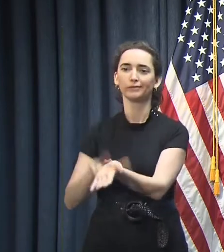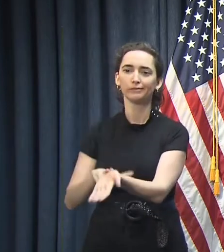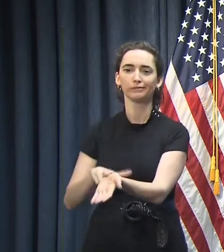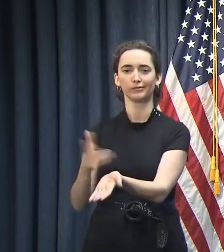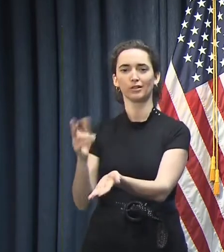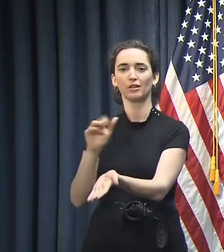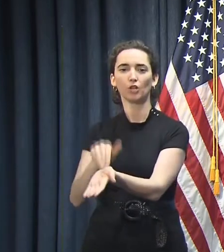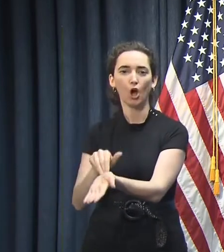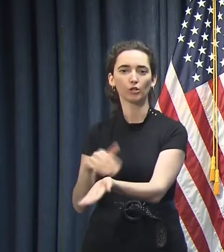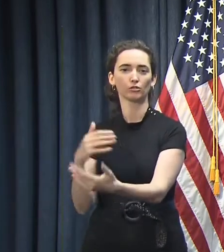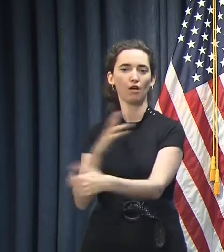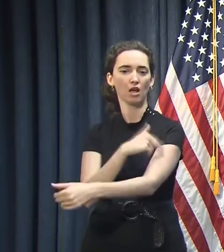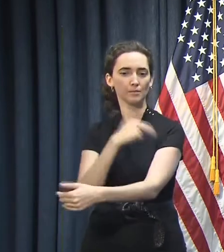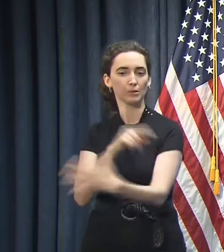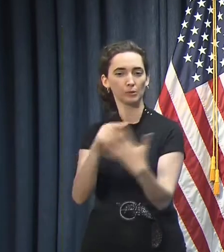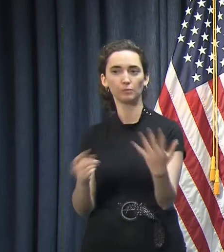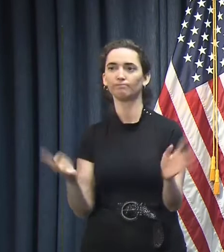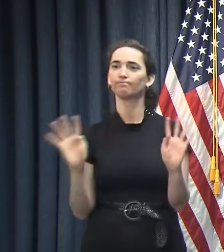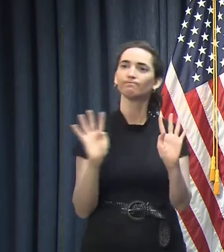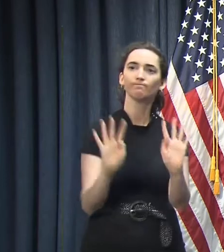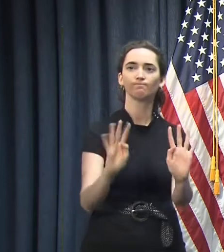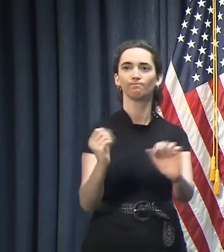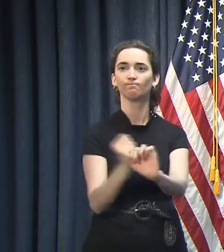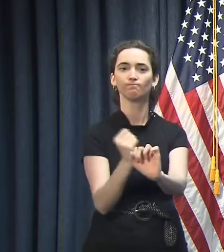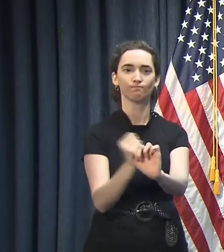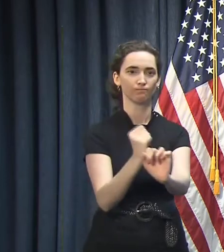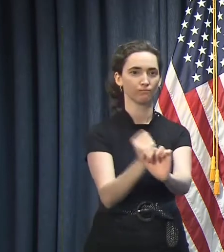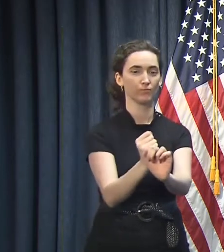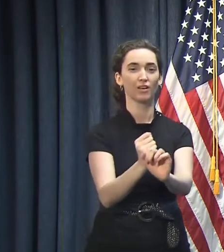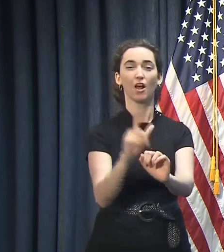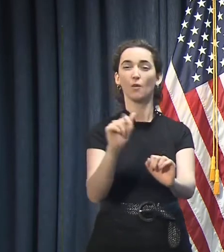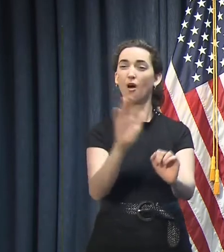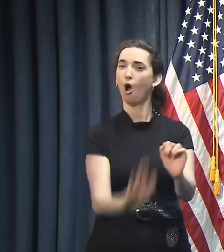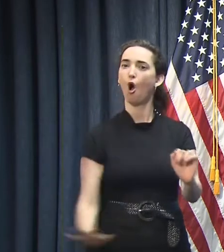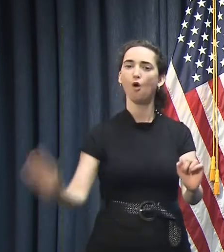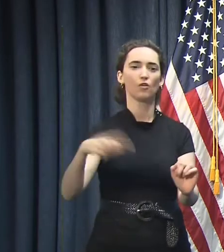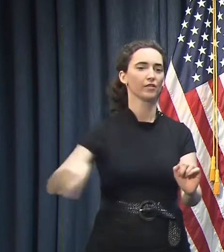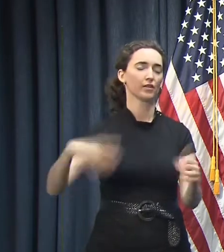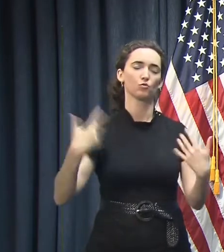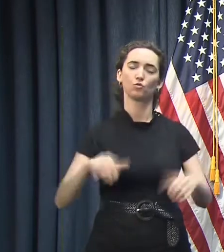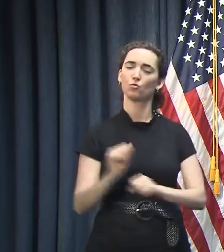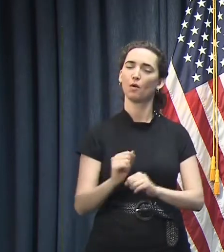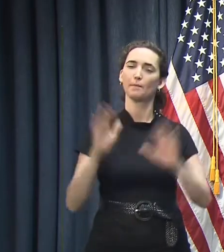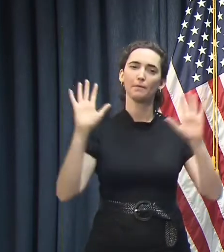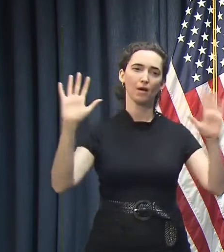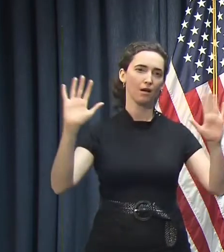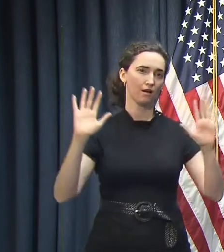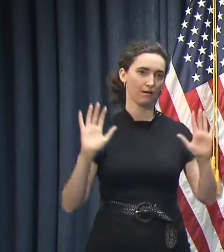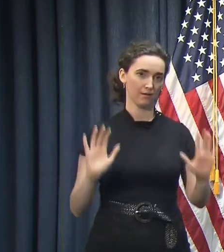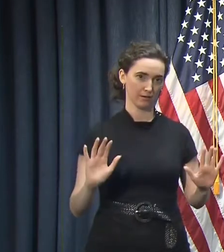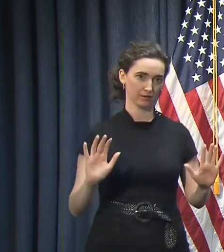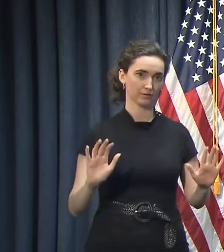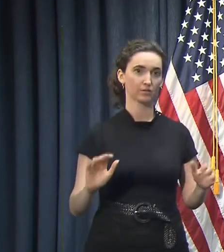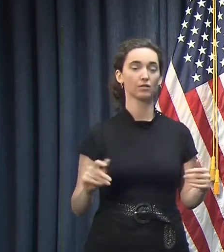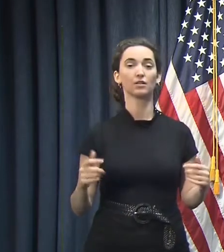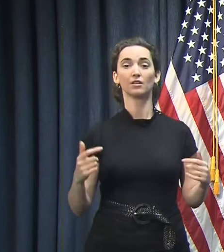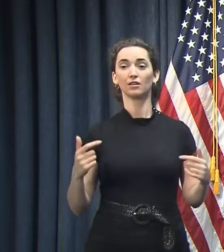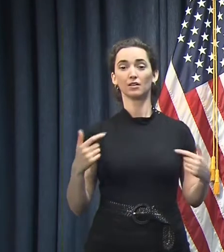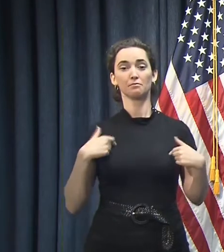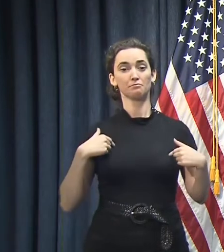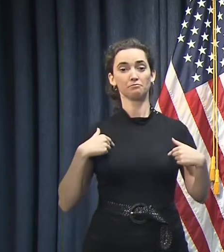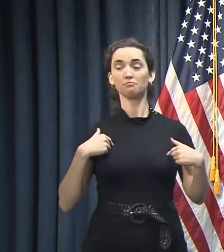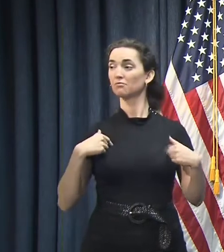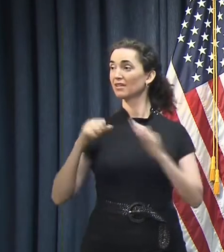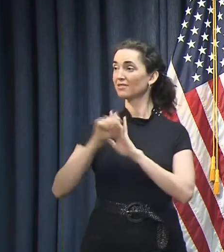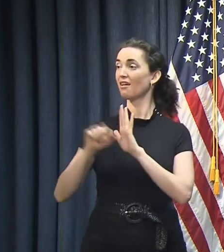And they have been doing that in tremendous fashion all across the state of Louisiana. And I, on behalf of the entire state, want to